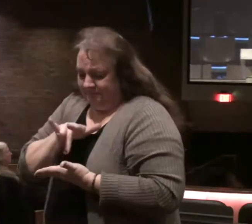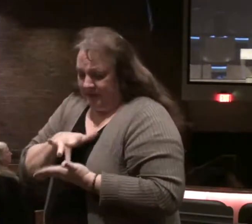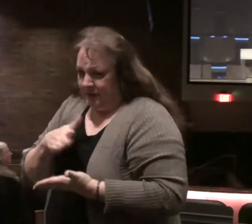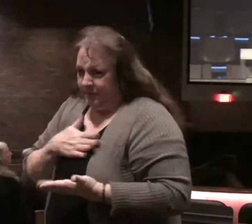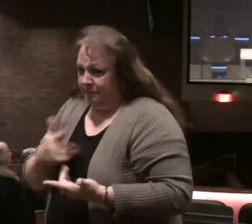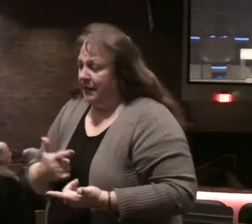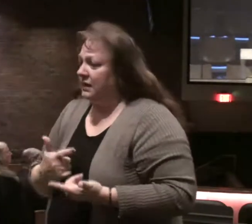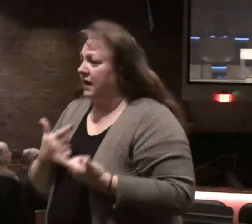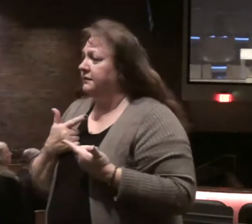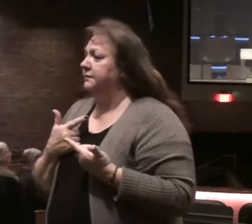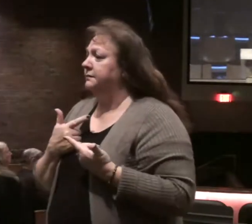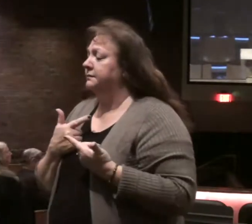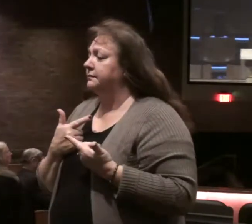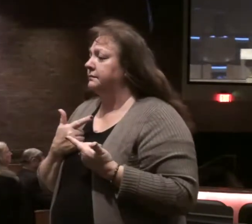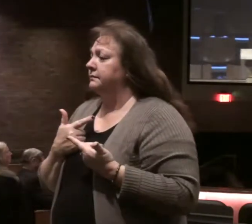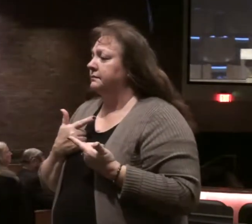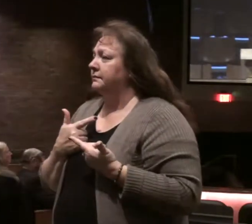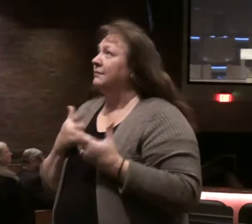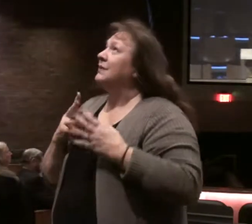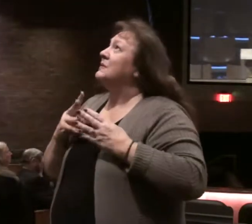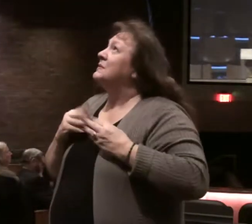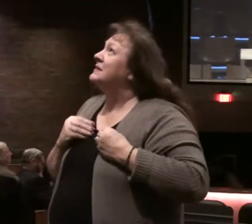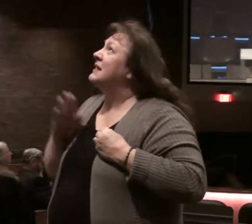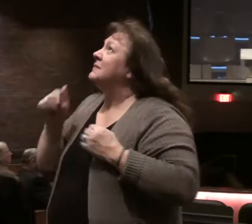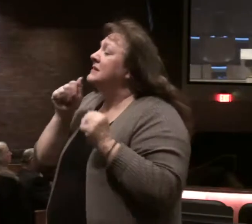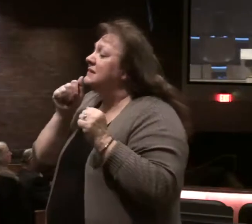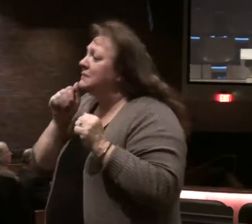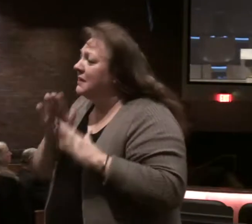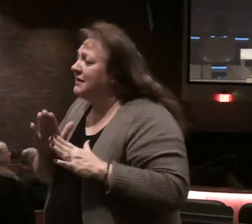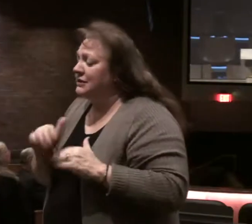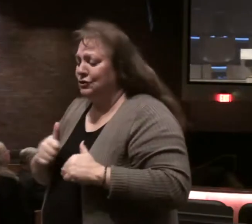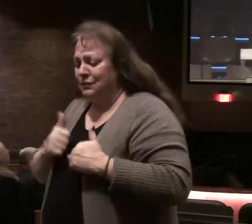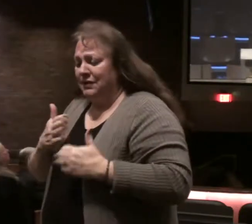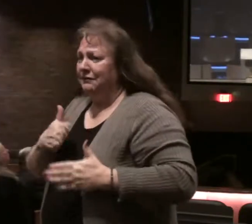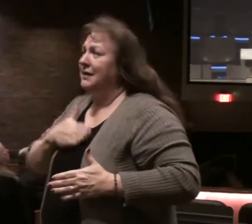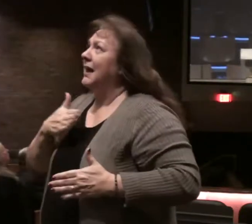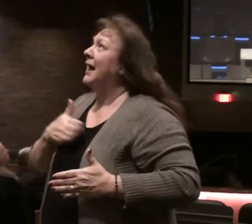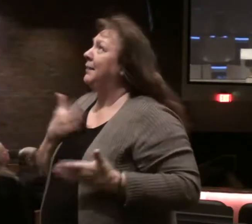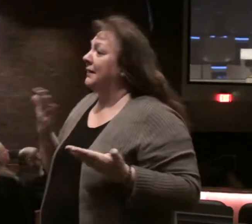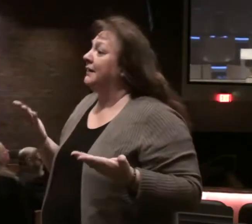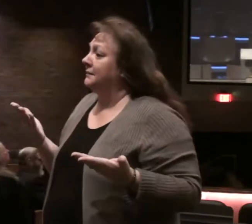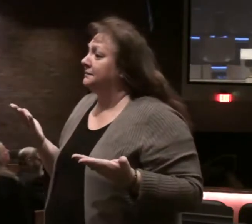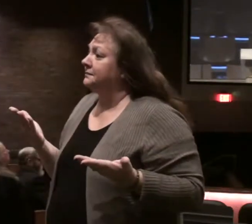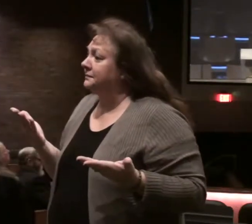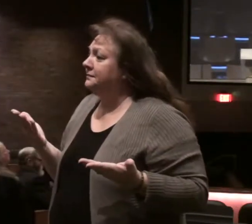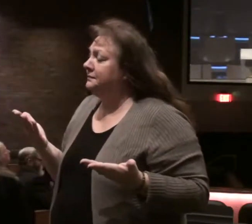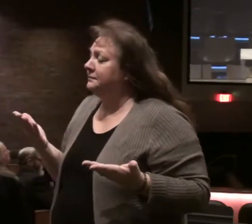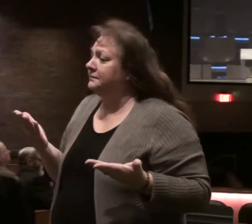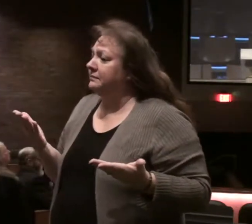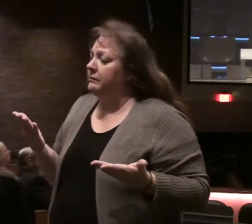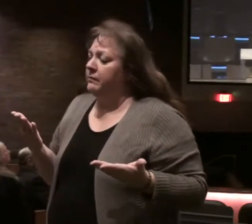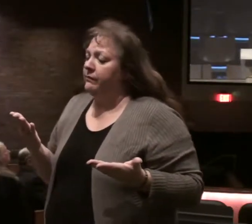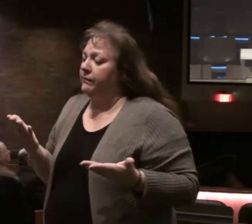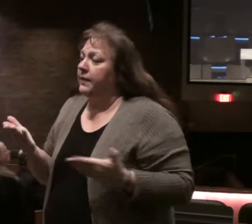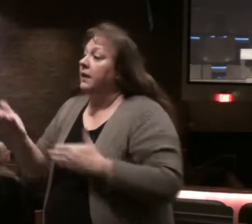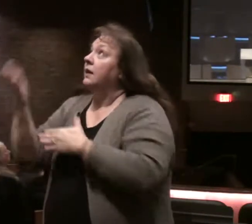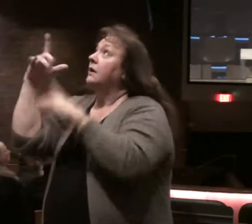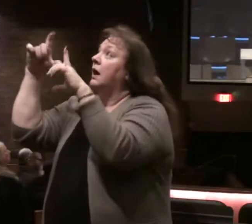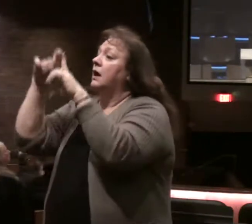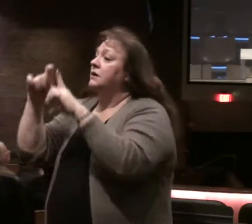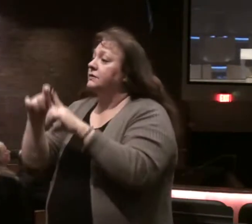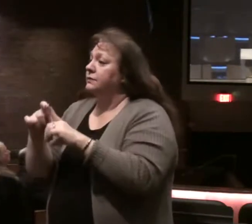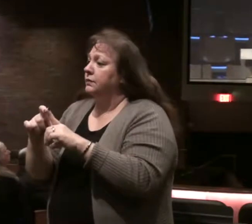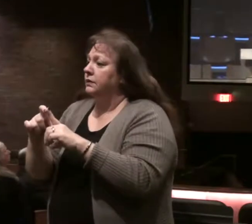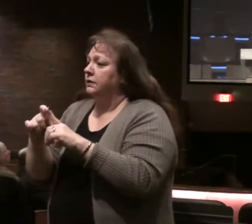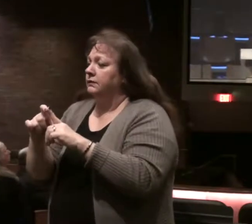the life, to receive God's blessing, to live the happy life, if can say it that way, is God's word is at